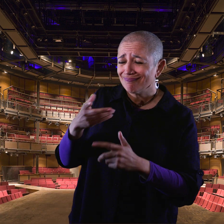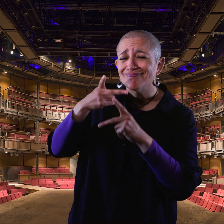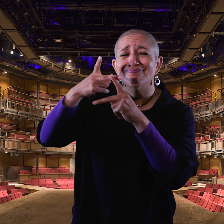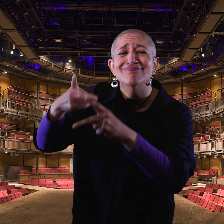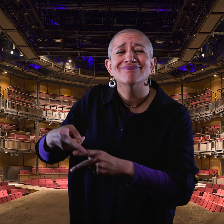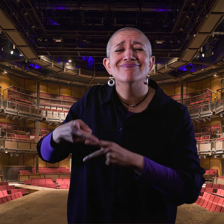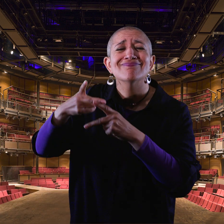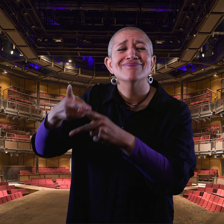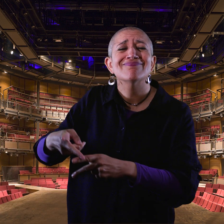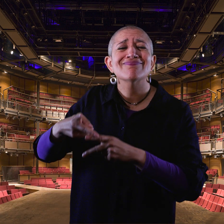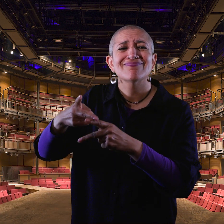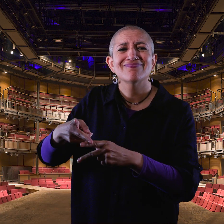he doesn't know where his travel mates are.